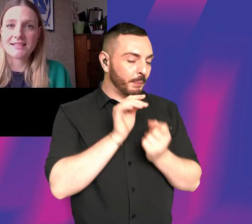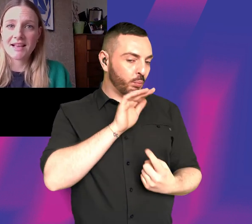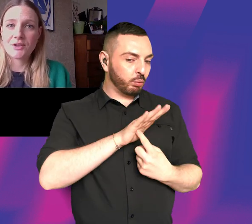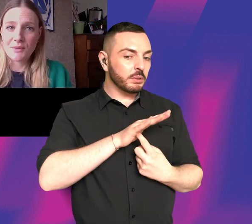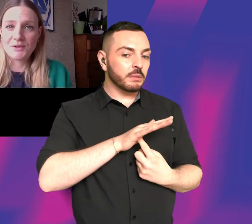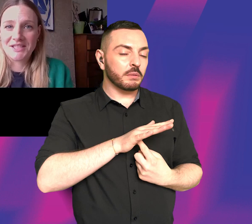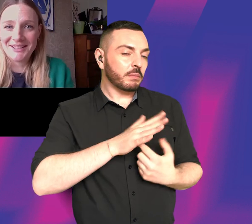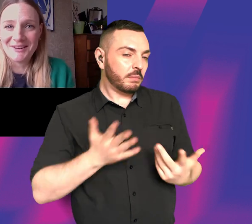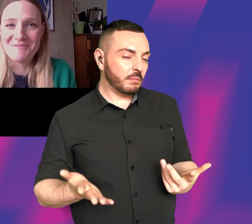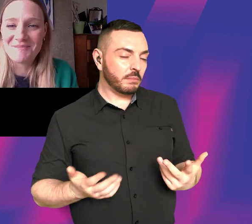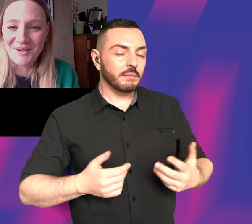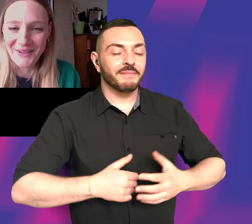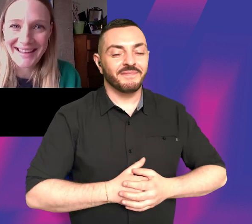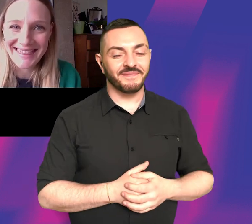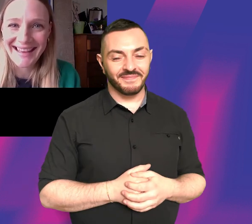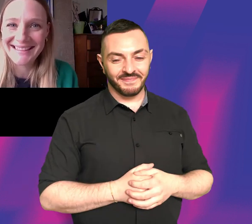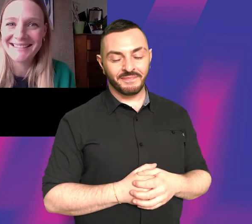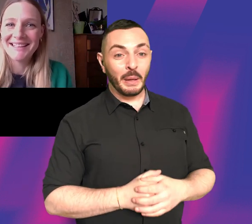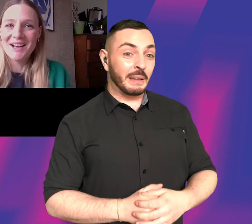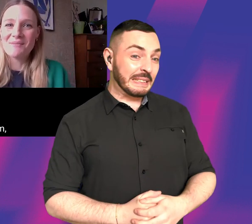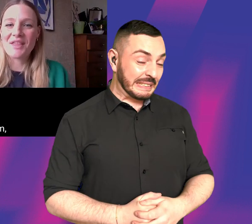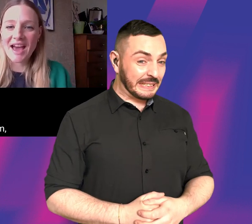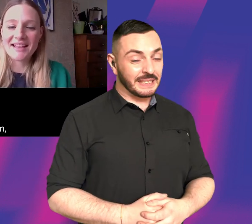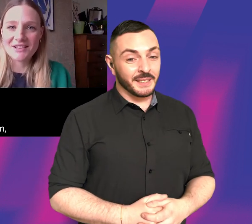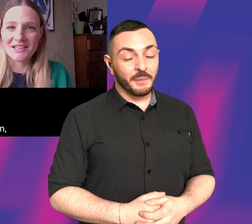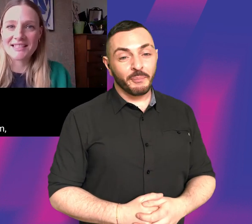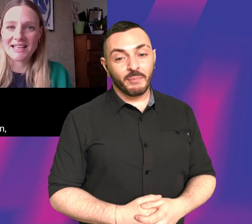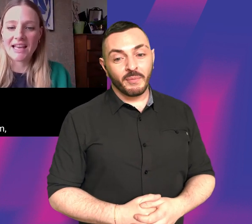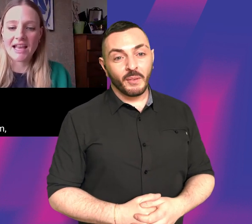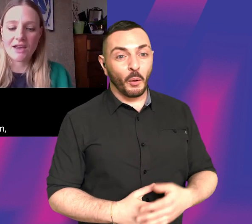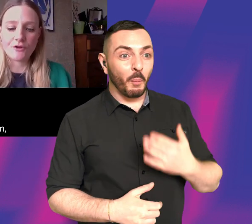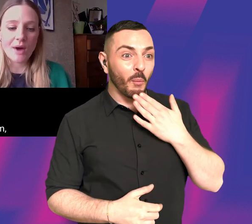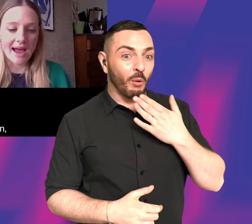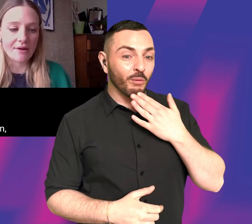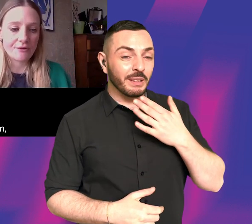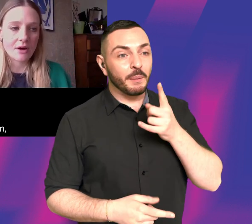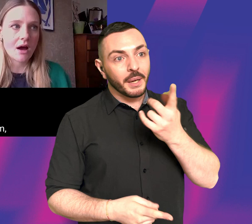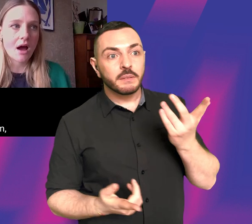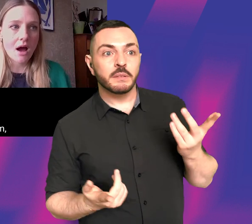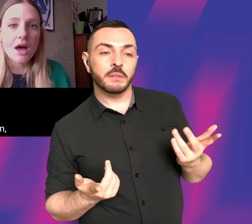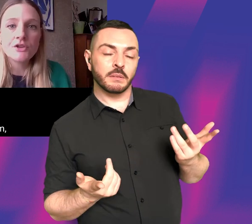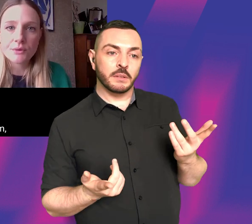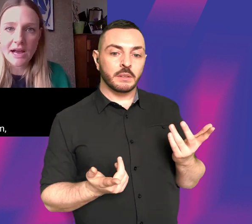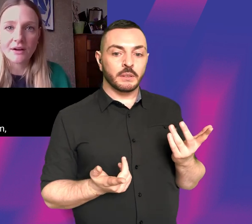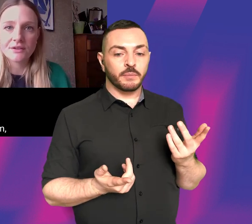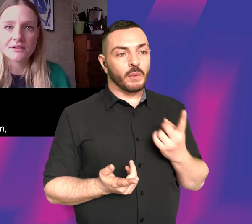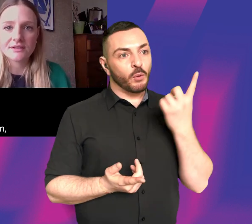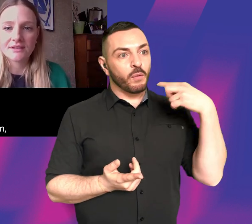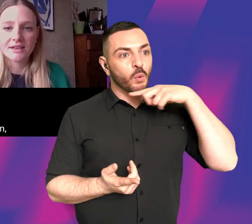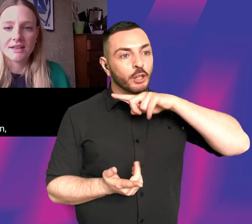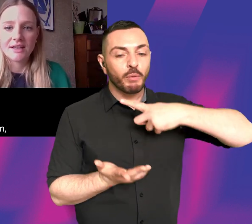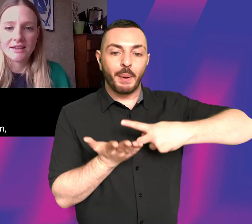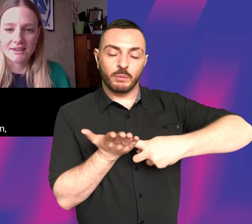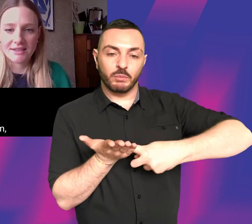that is like the most boring thing. But that is honestly like if you have 100 pounds